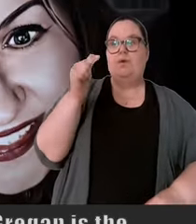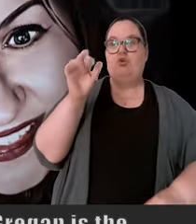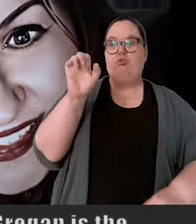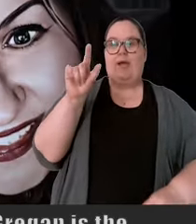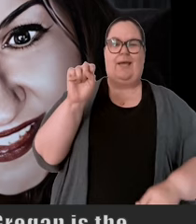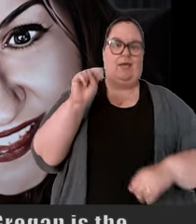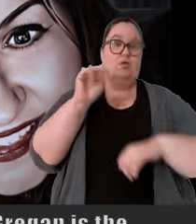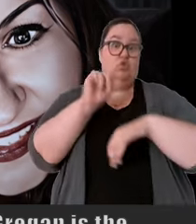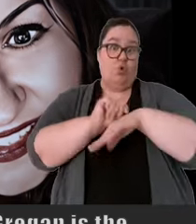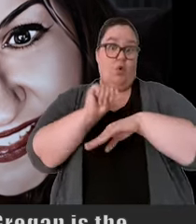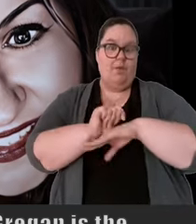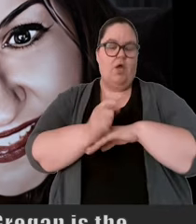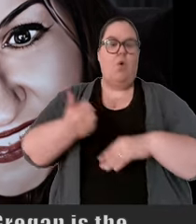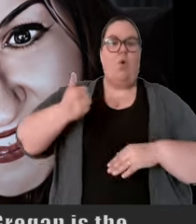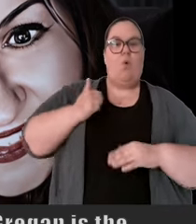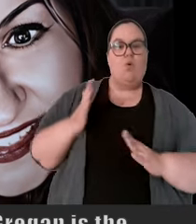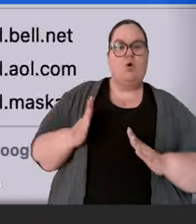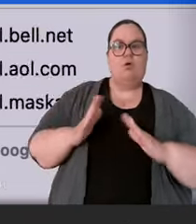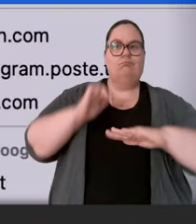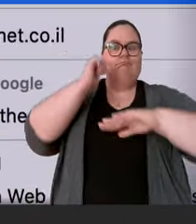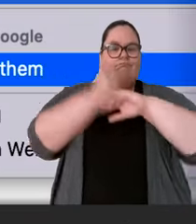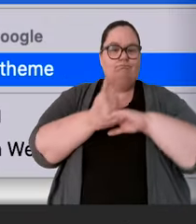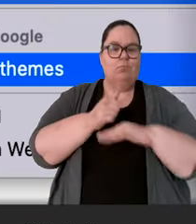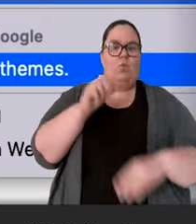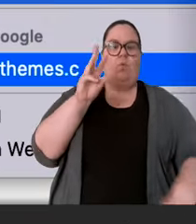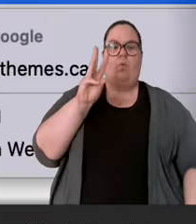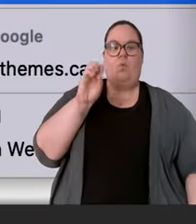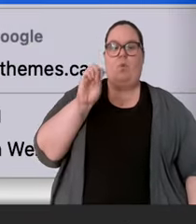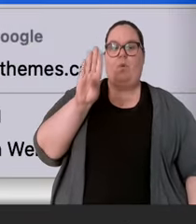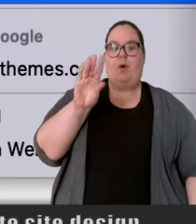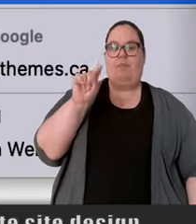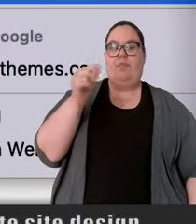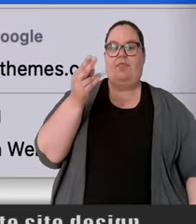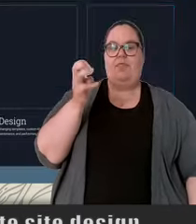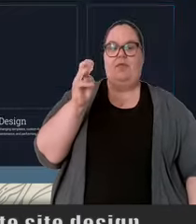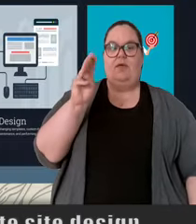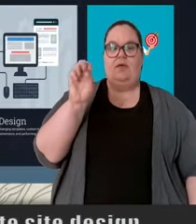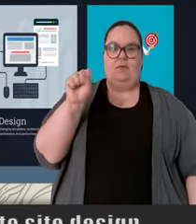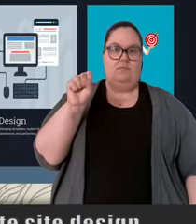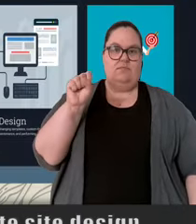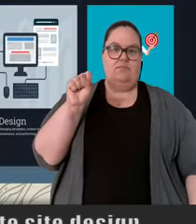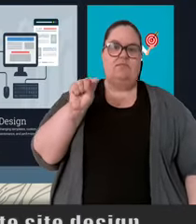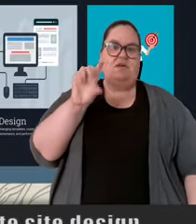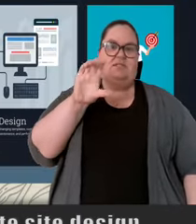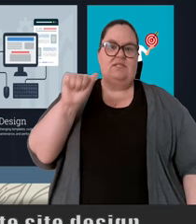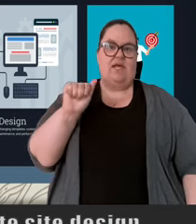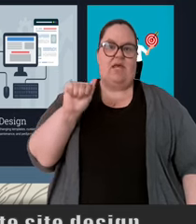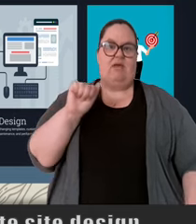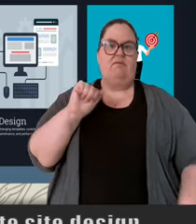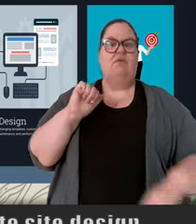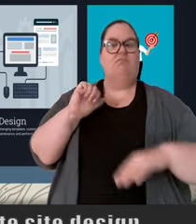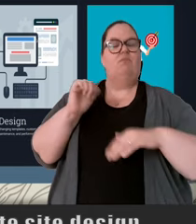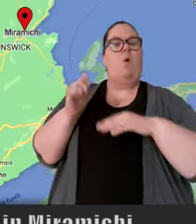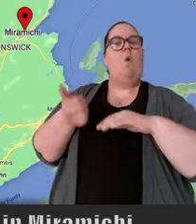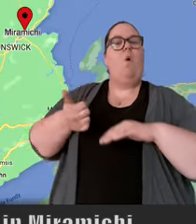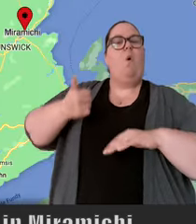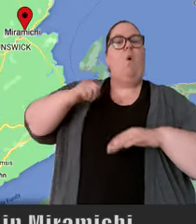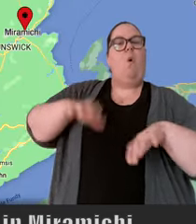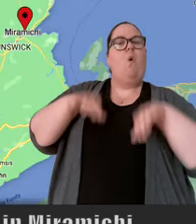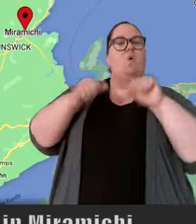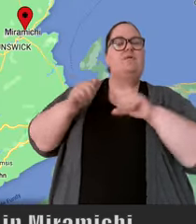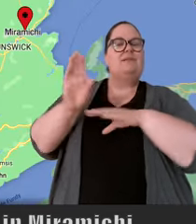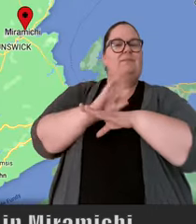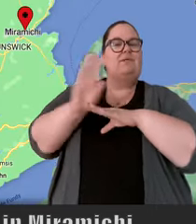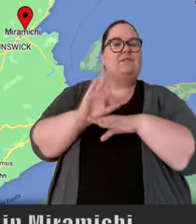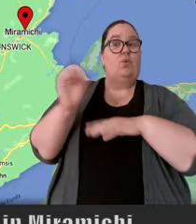Tobe Gregen is the owner and founder of WebThemes Web Hosting. A website site design and hosting business located